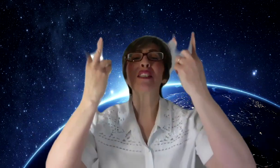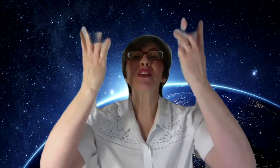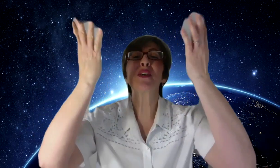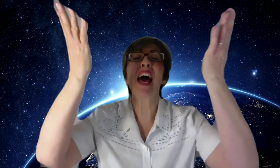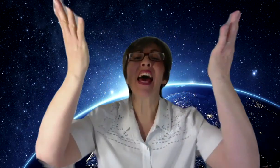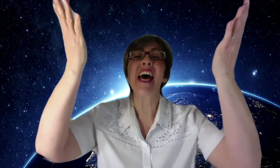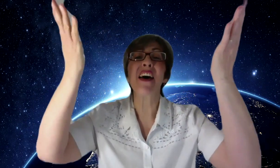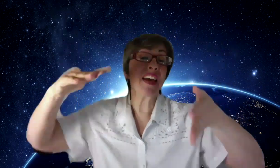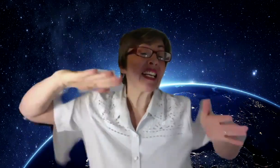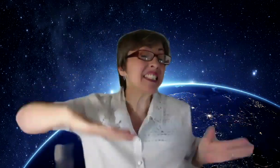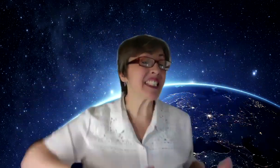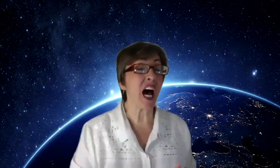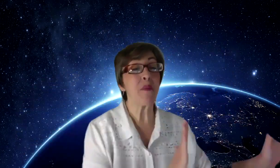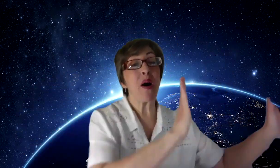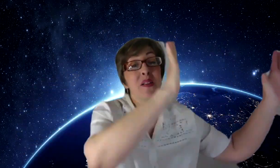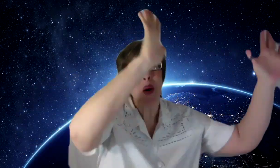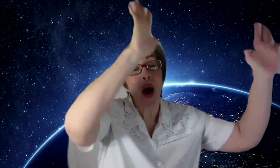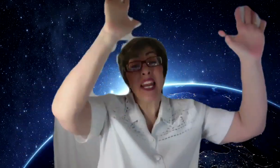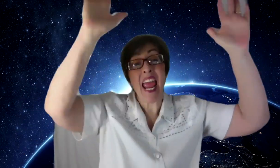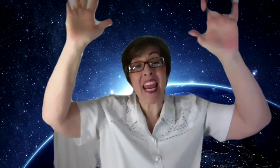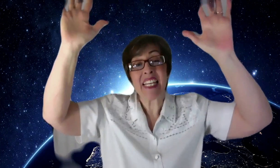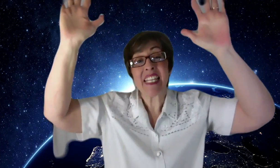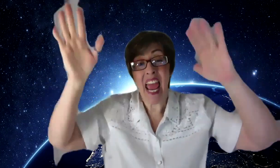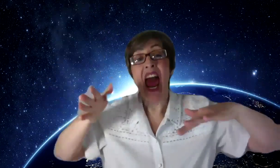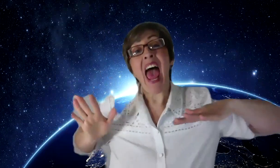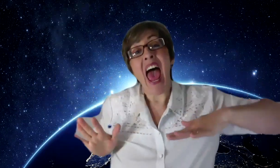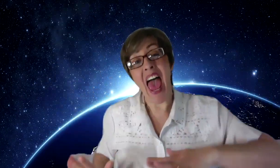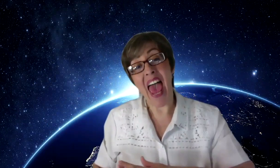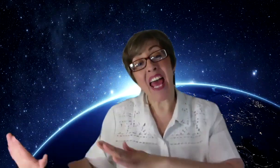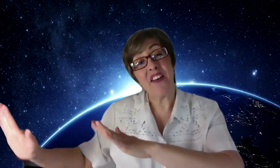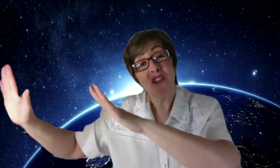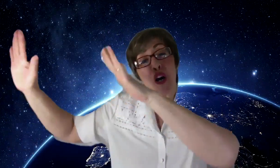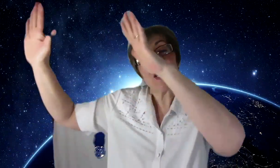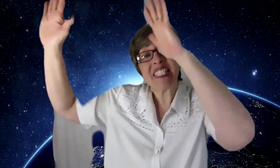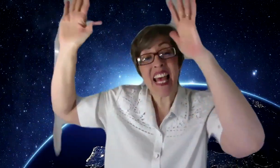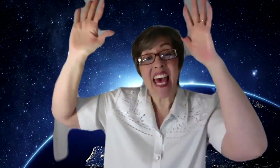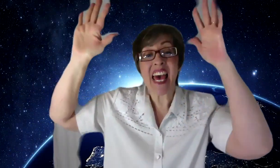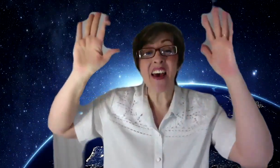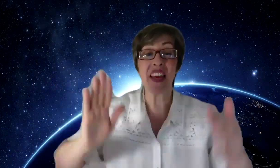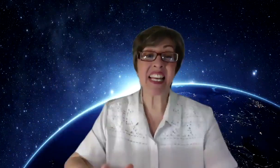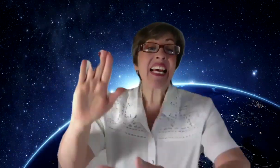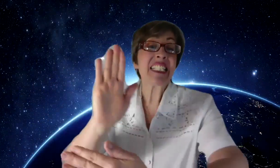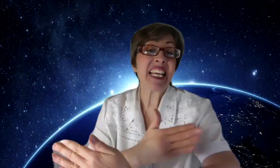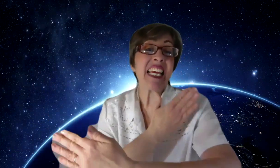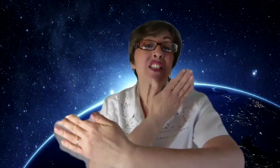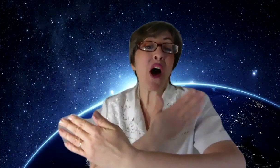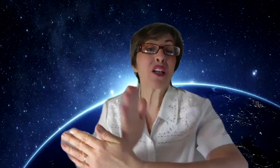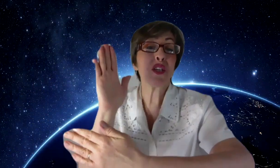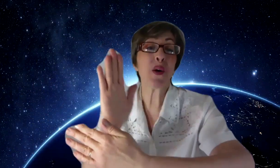voice to heaven, sing Psalm 28 and verse 7. Sing a song